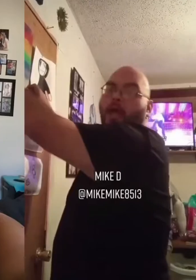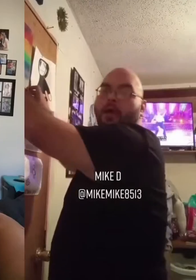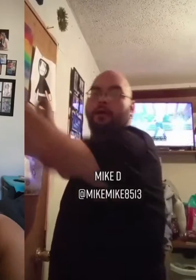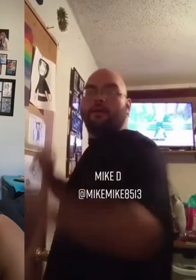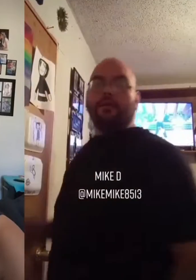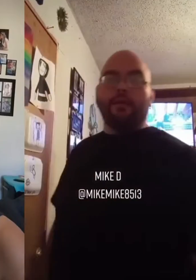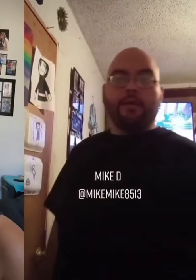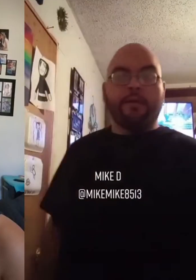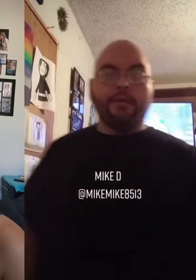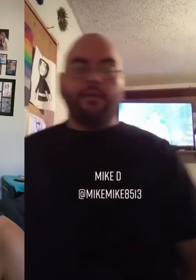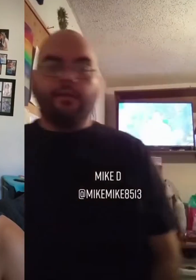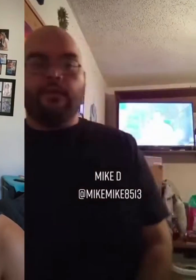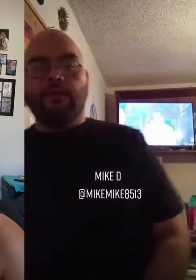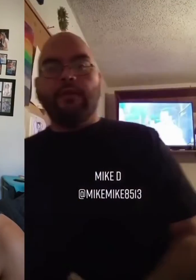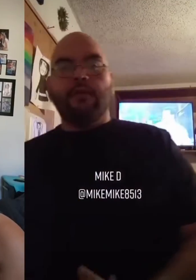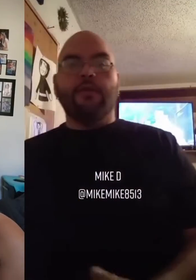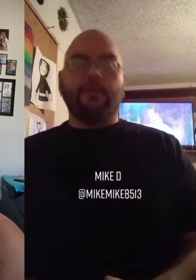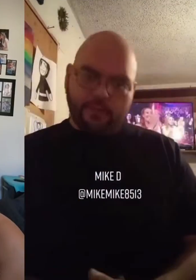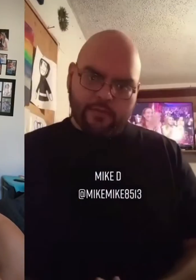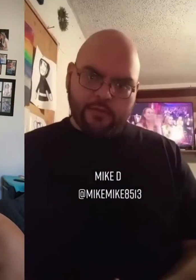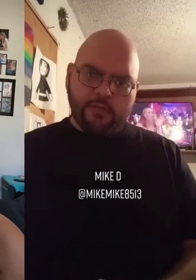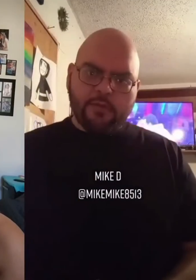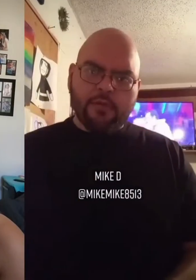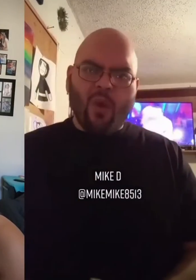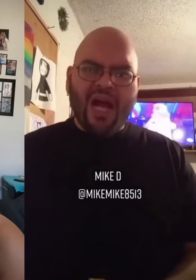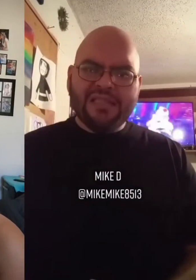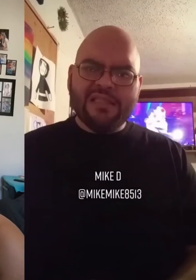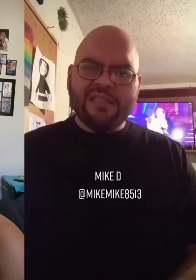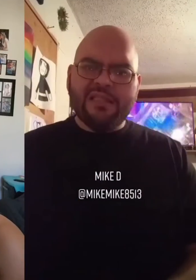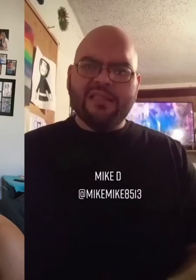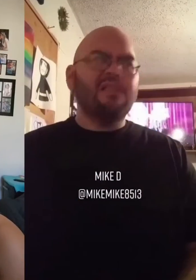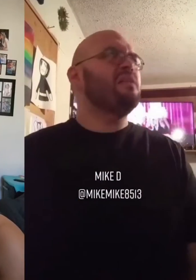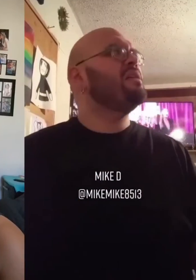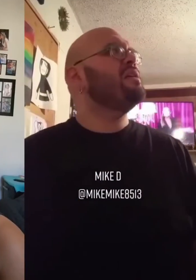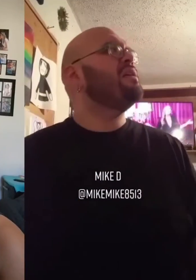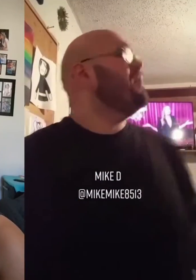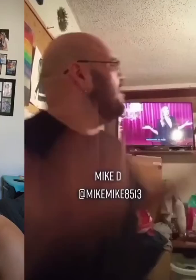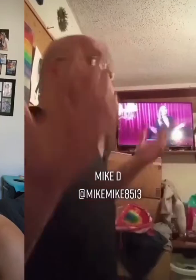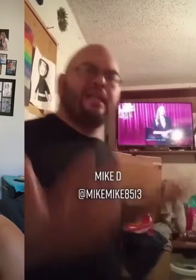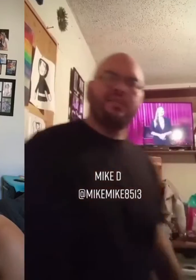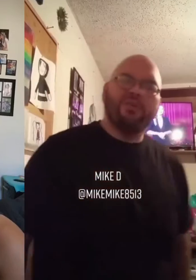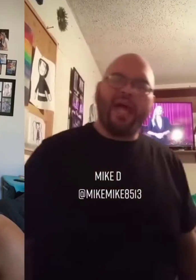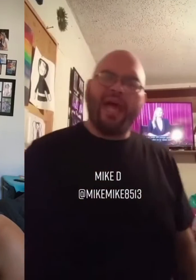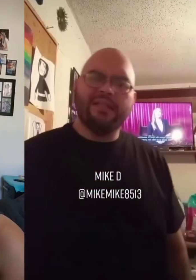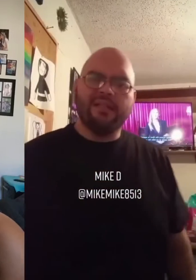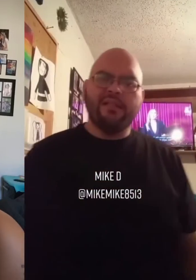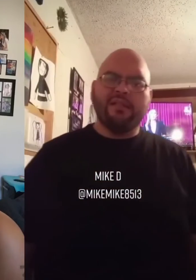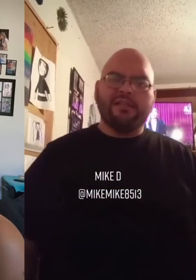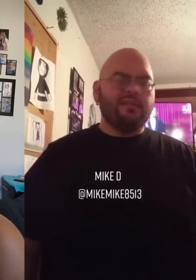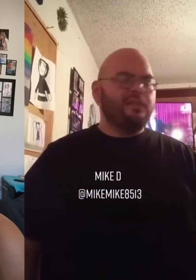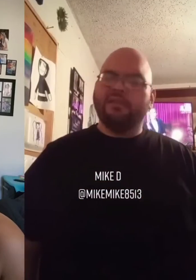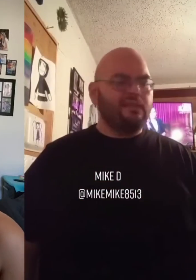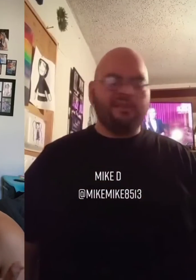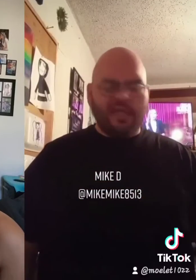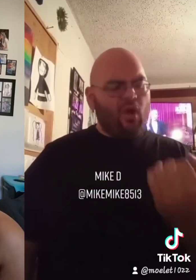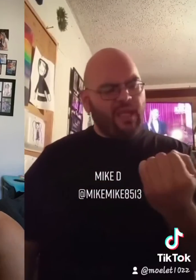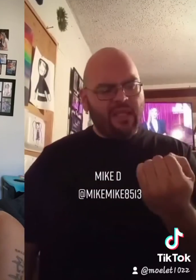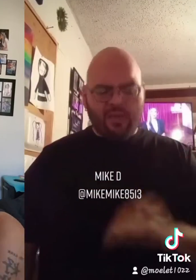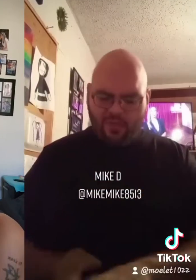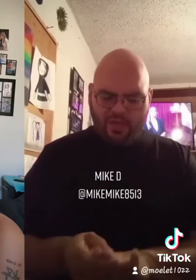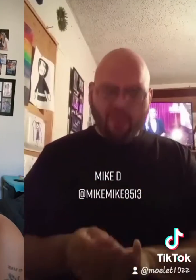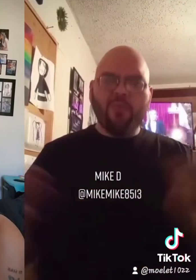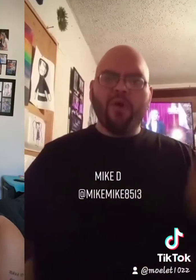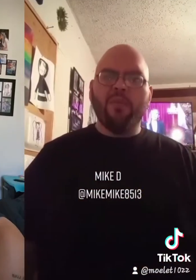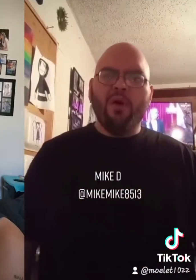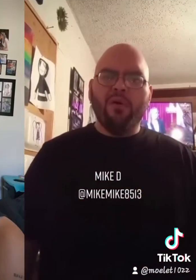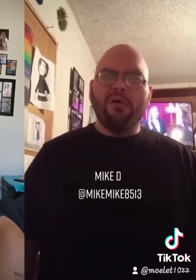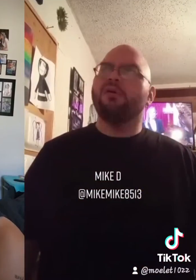Hey. Yeah. Did you know your son painted his fingernails black? What? Yep. Why did he do that? These kids these days. He told me